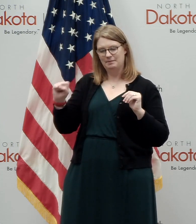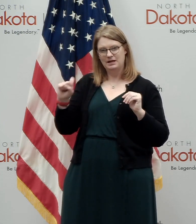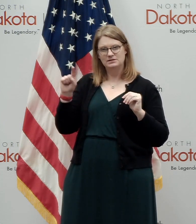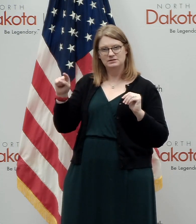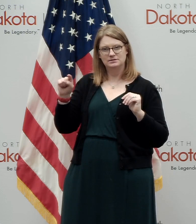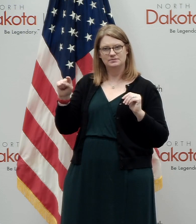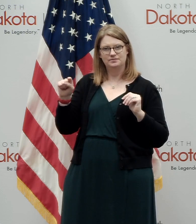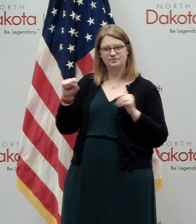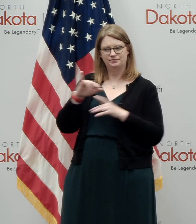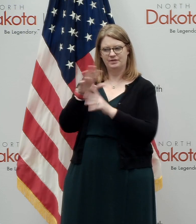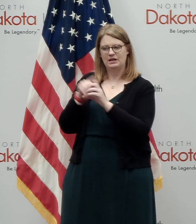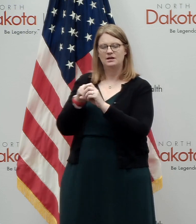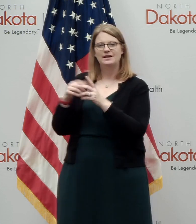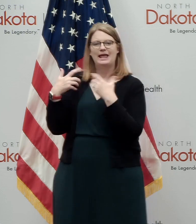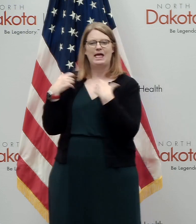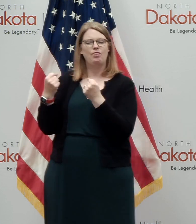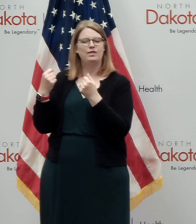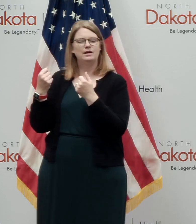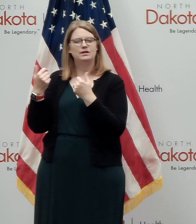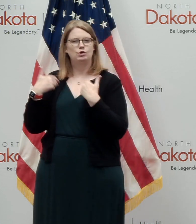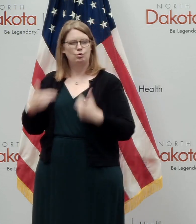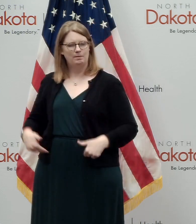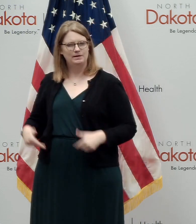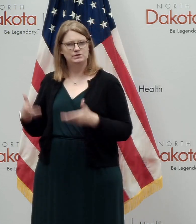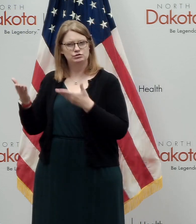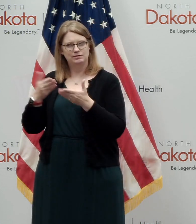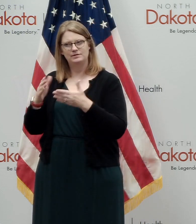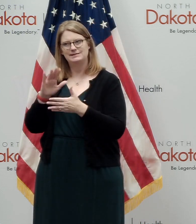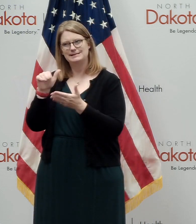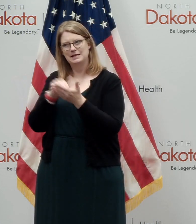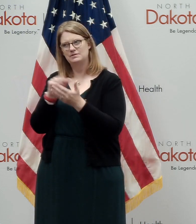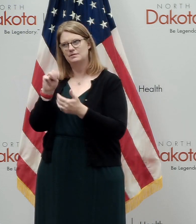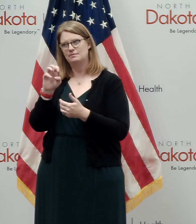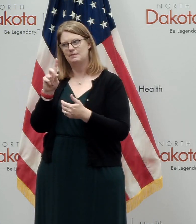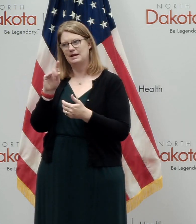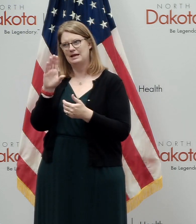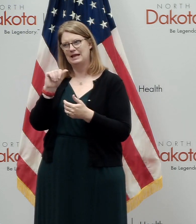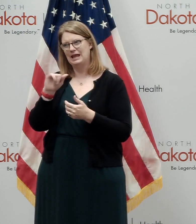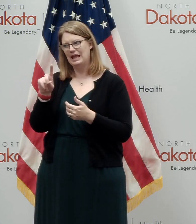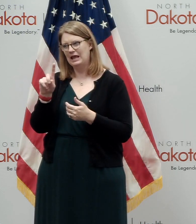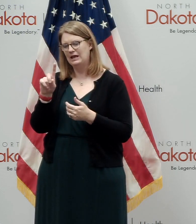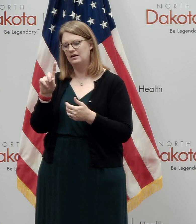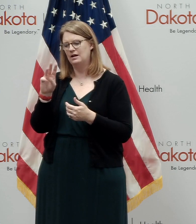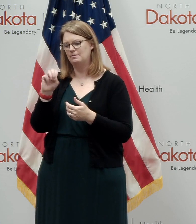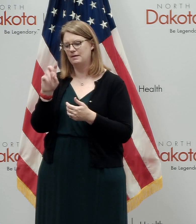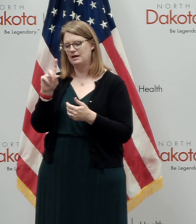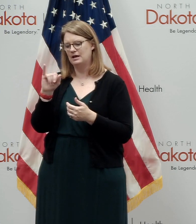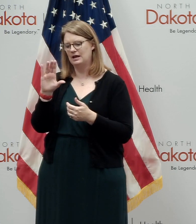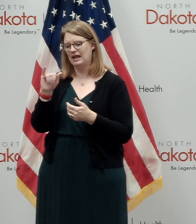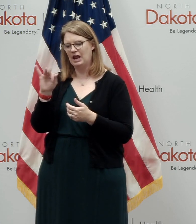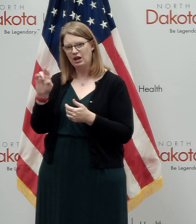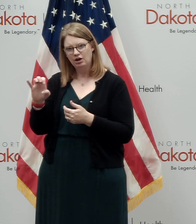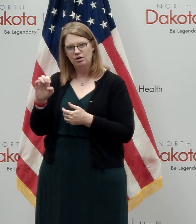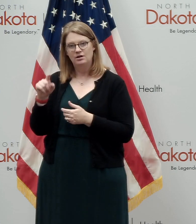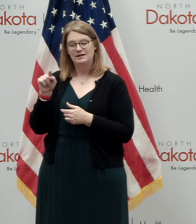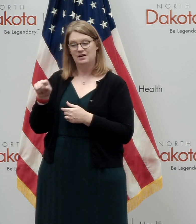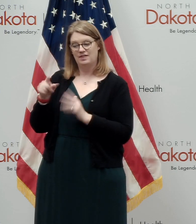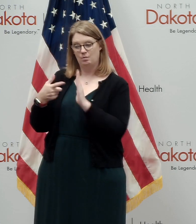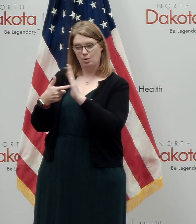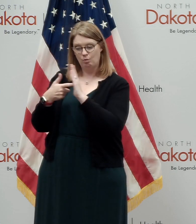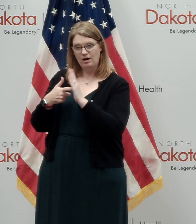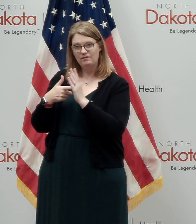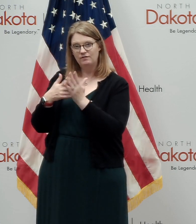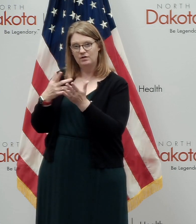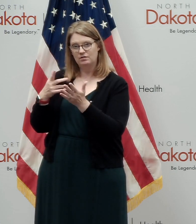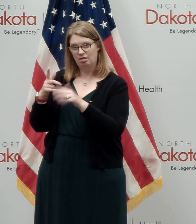which is the part of human health and human services centers for Medicaid and Medicare, the CMS, that they, that they were now requiring for long